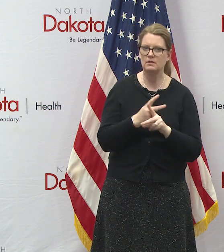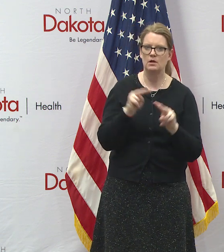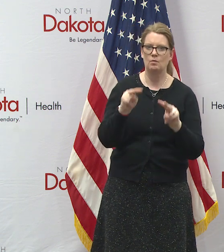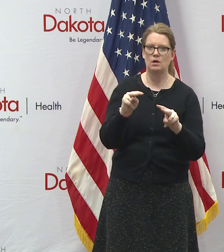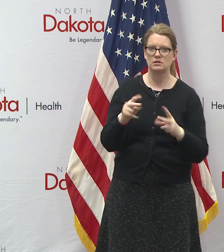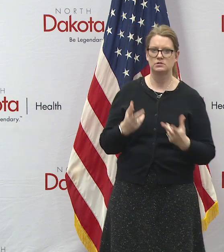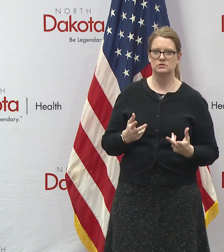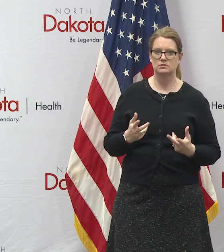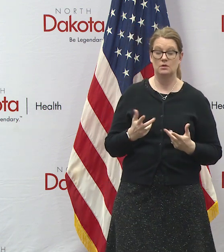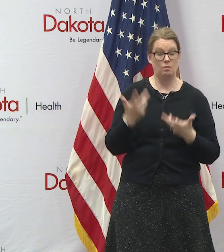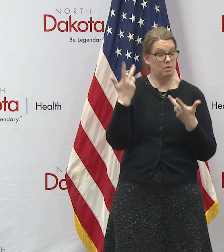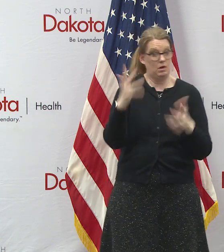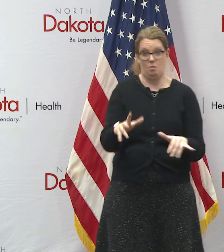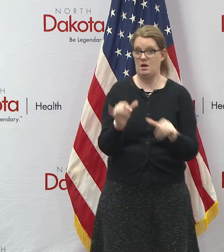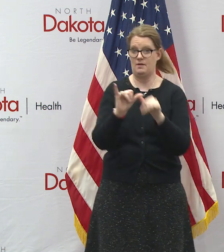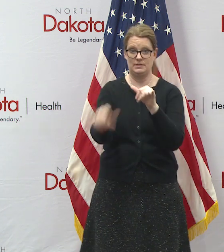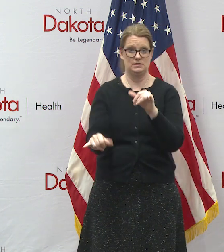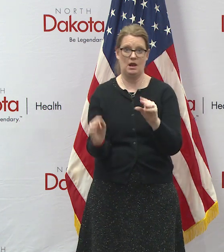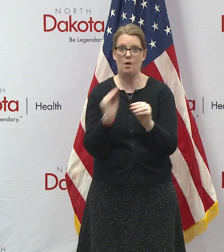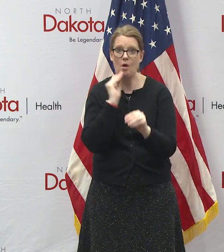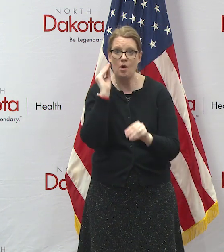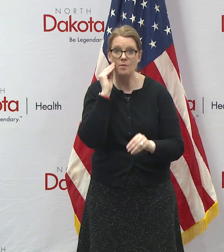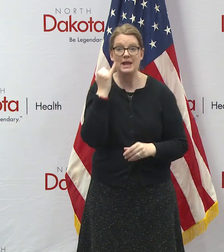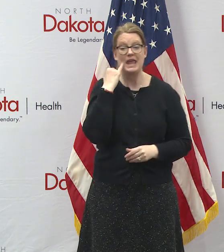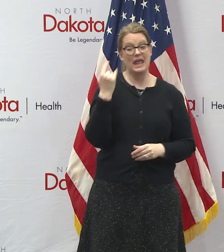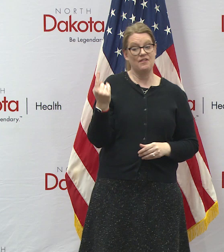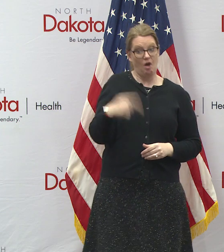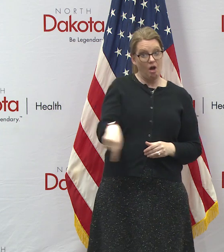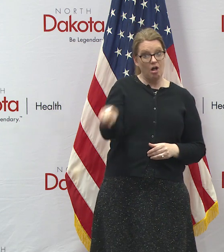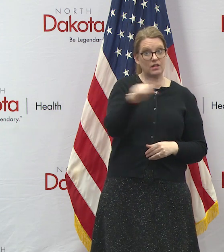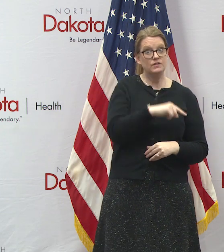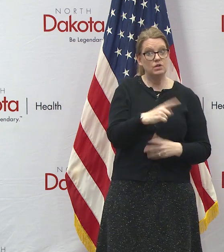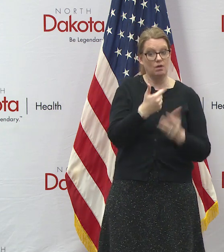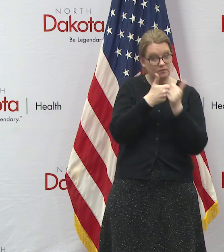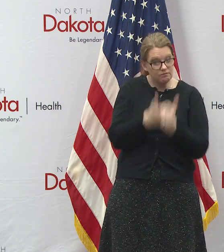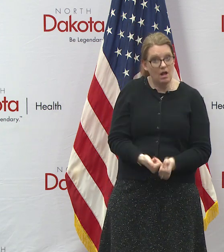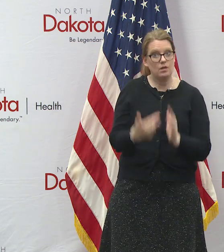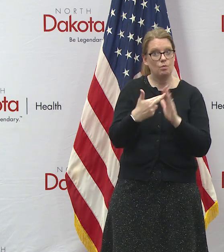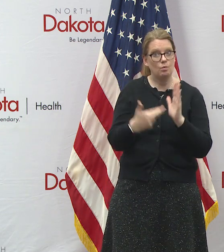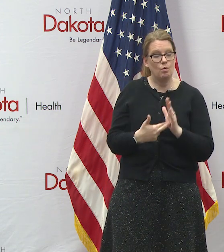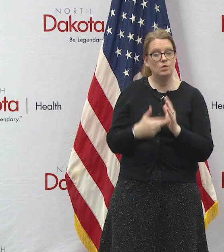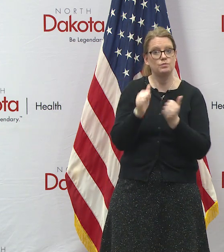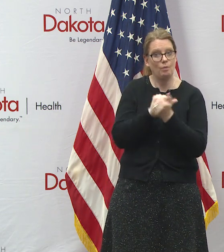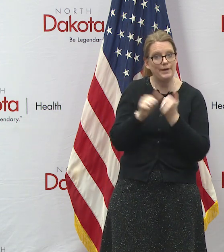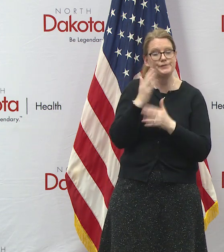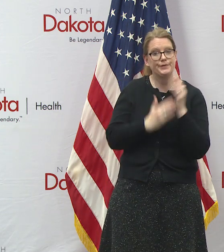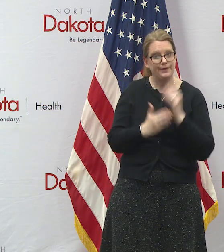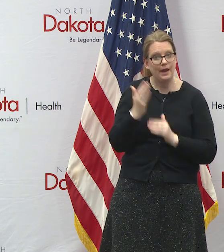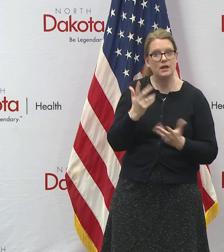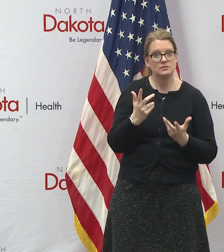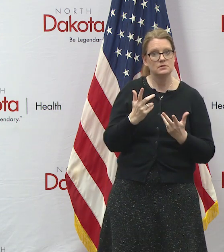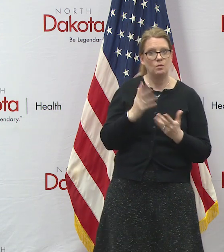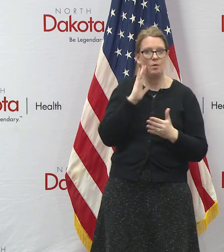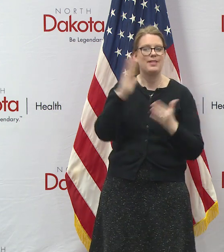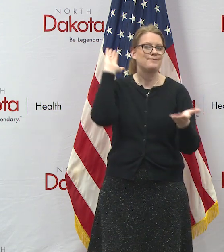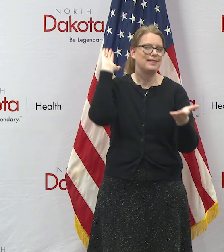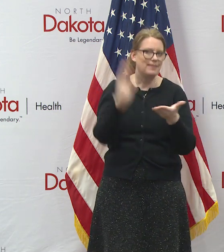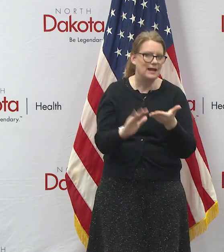to not have to go to that because if everybody's exercising personal responsibility then maybe we're going to have you know fewer government mandates